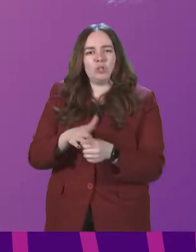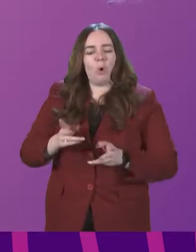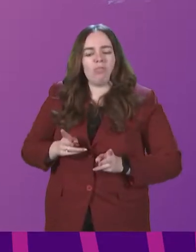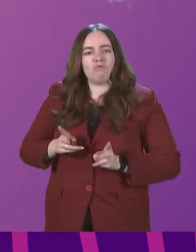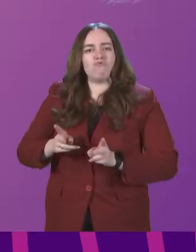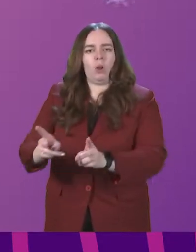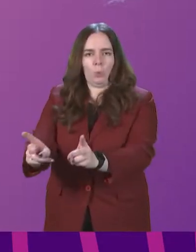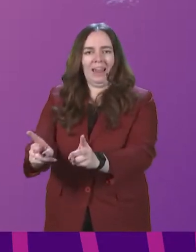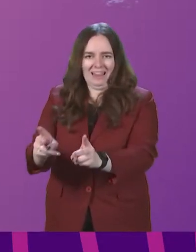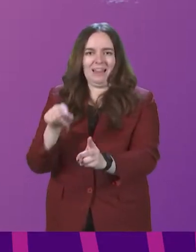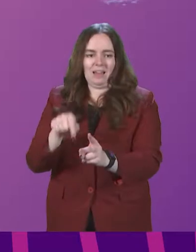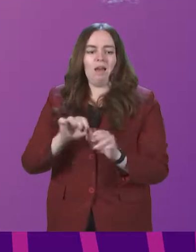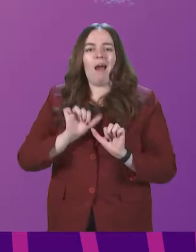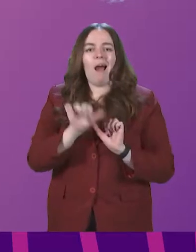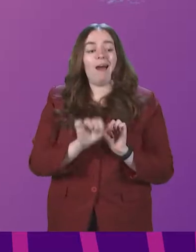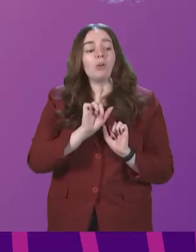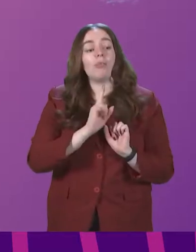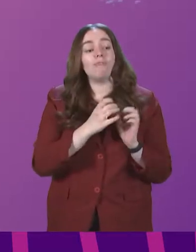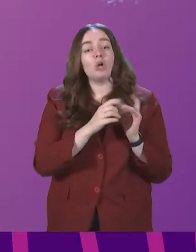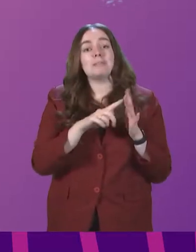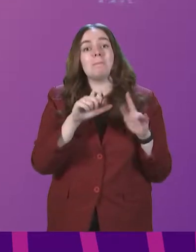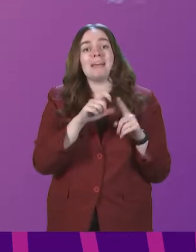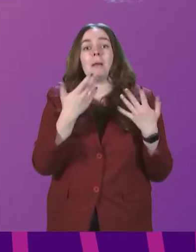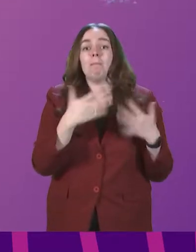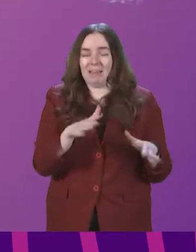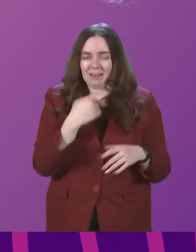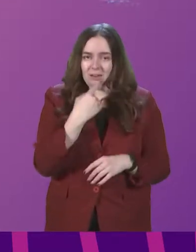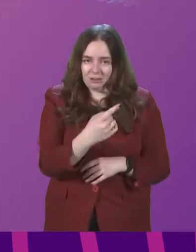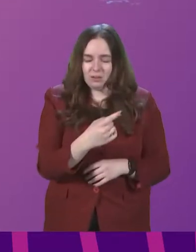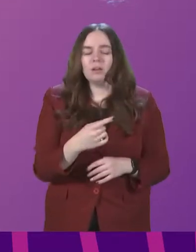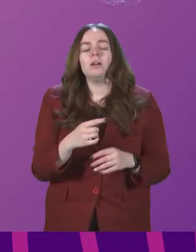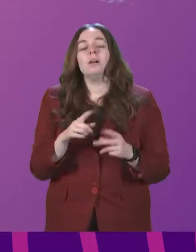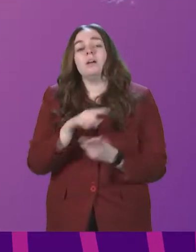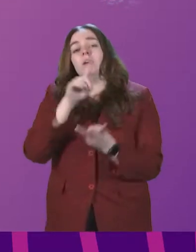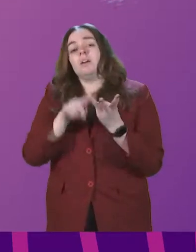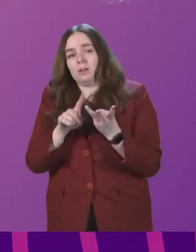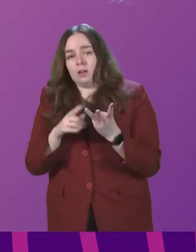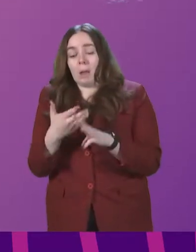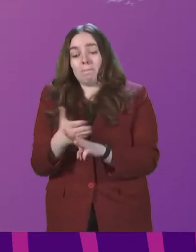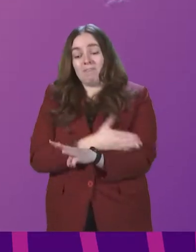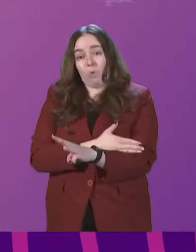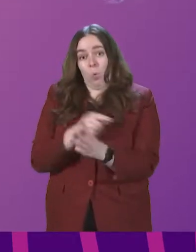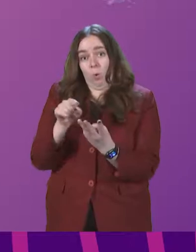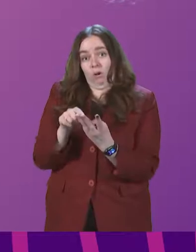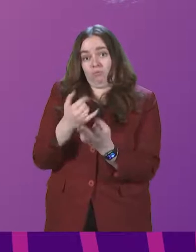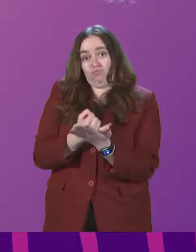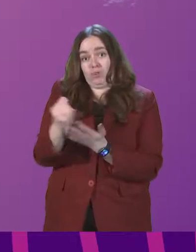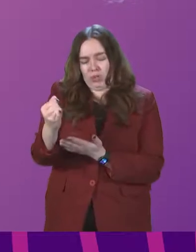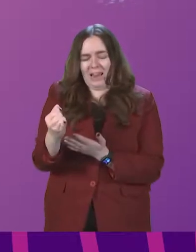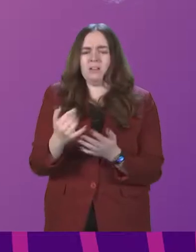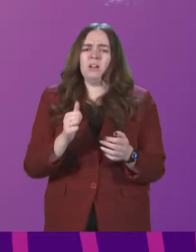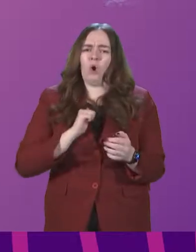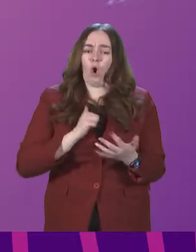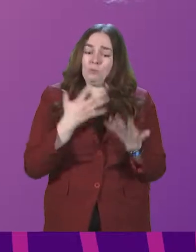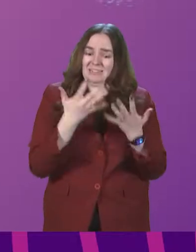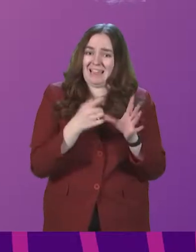light after the first bid was made? And can the Cabinet Secretary also tell us, before these latest bids were rejected, in the nearly 10 years